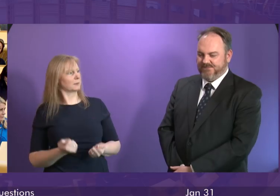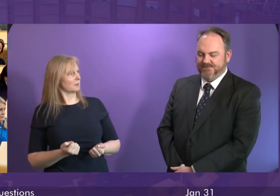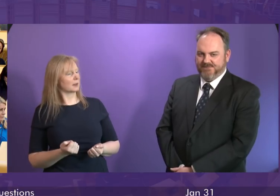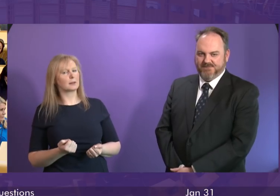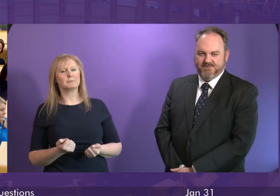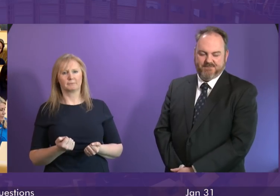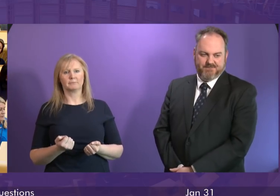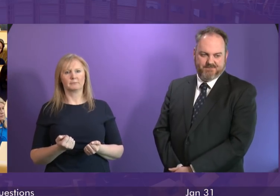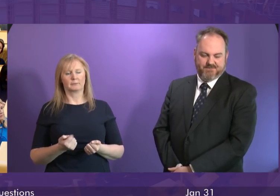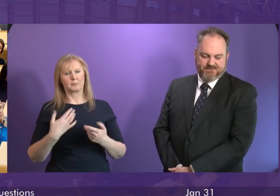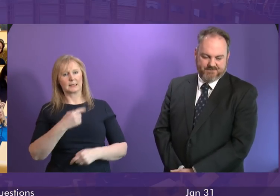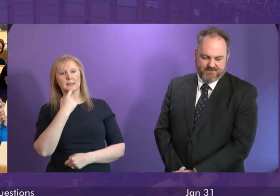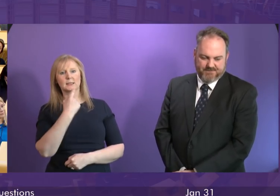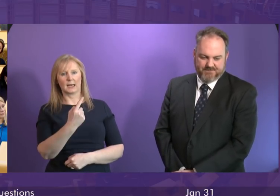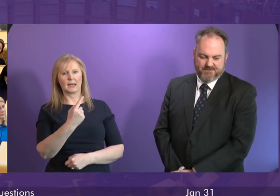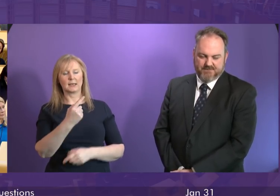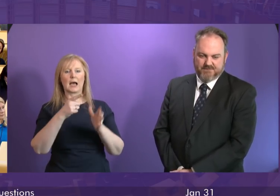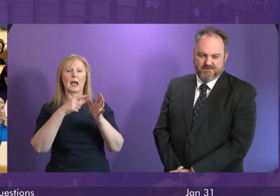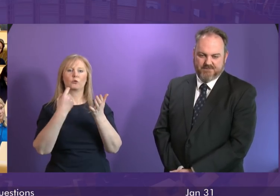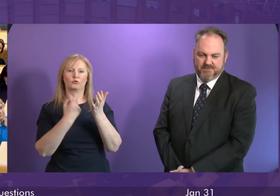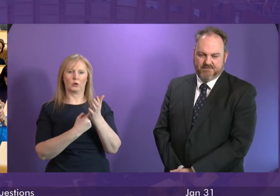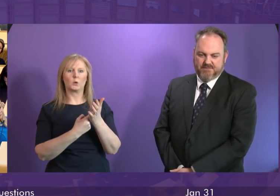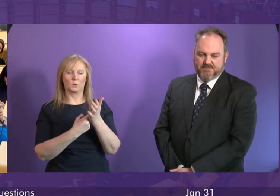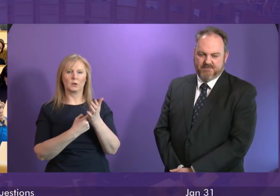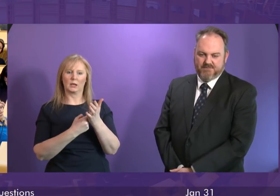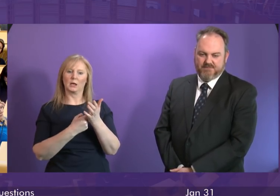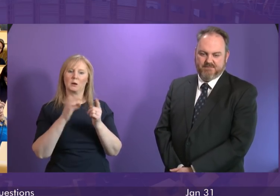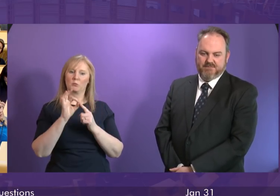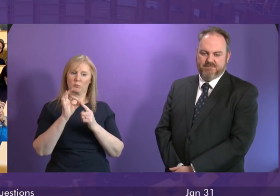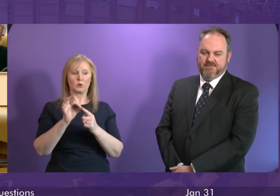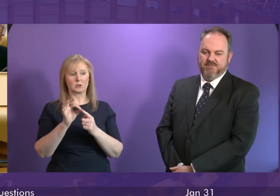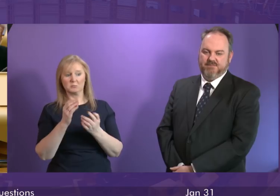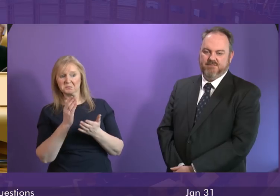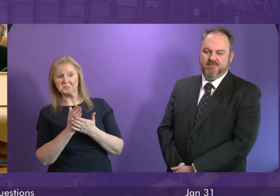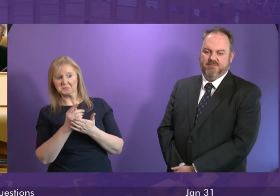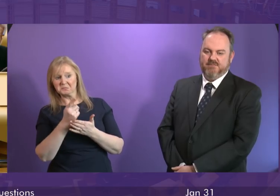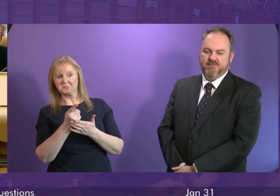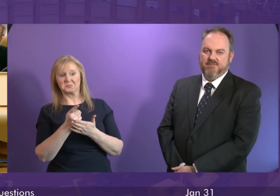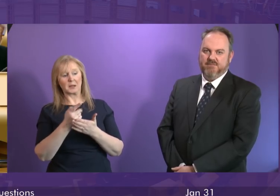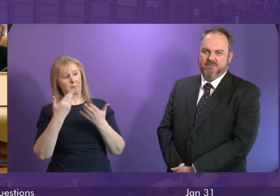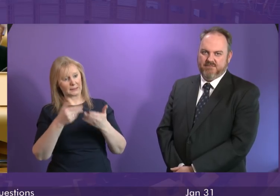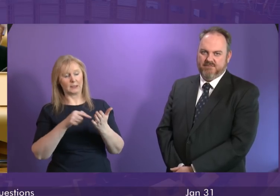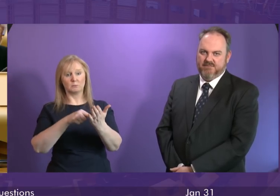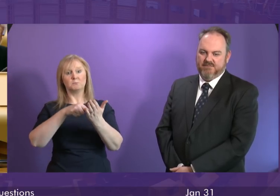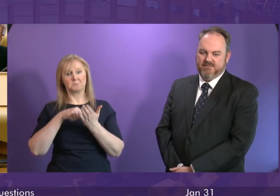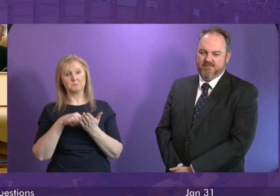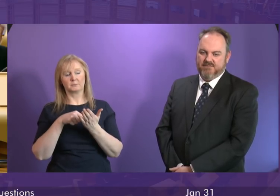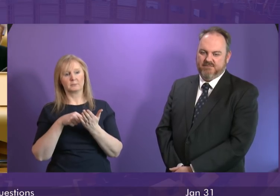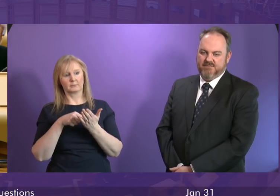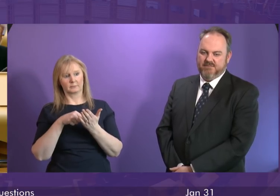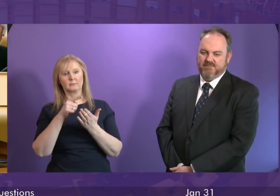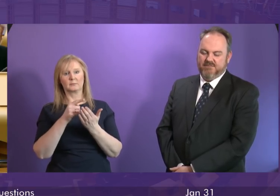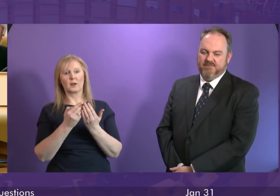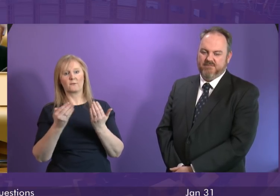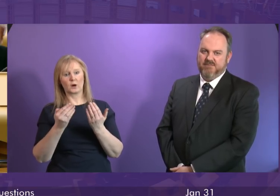I mentioned earlier on the Alec Rowley proposal and credit to Alec Rowley at least he brought forward a proposal given he's a front